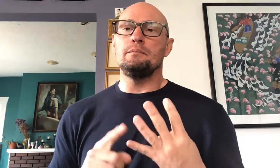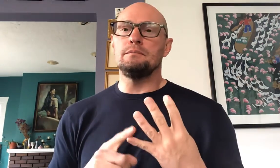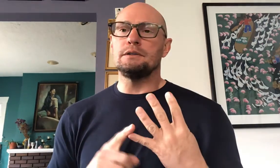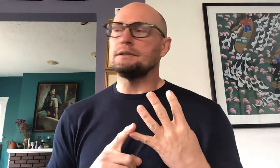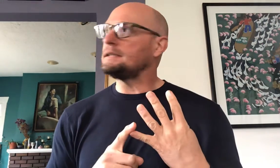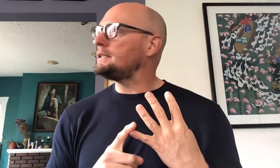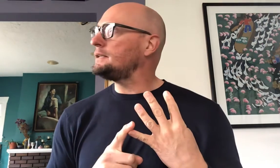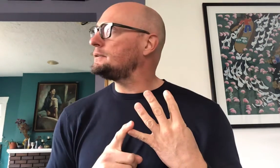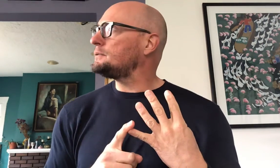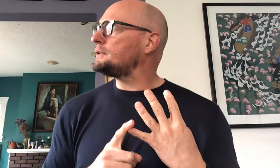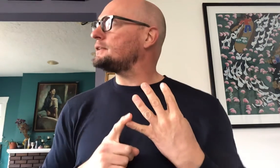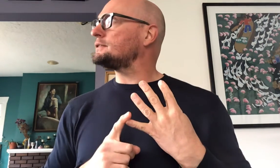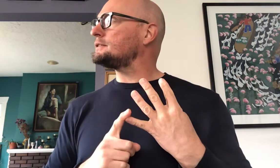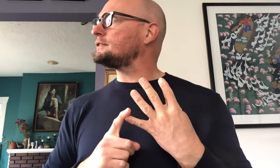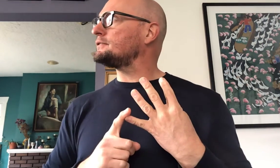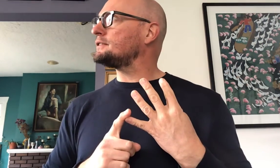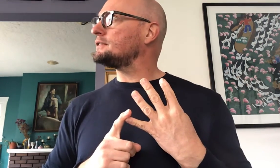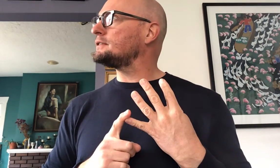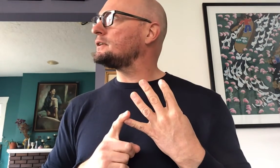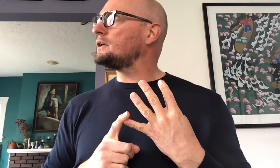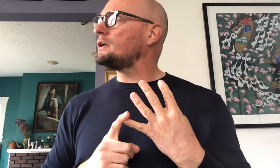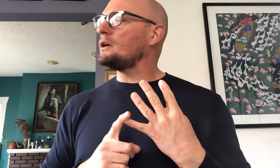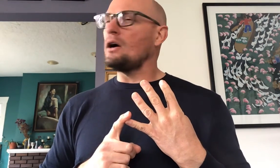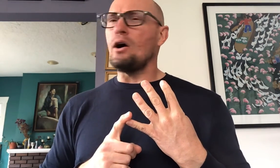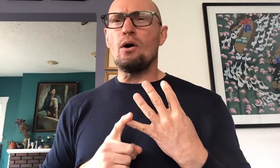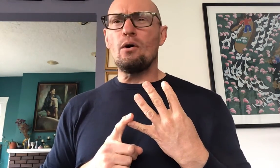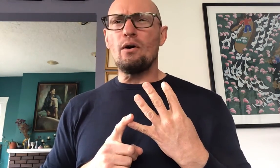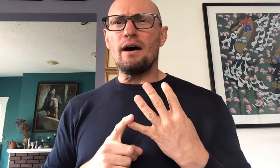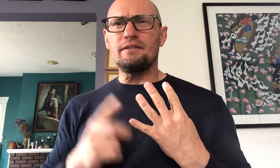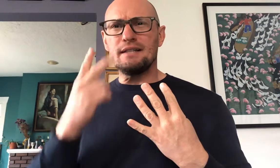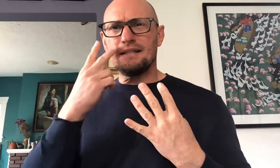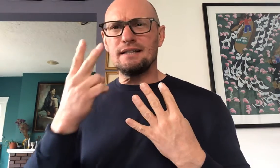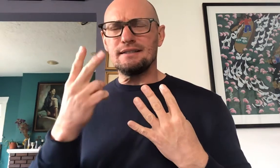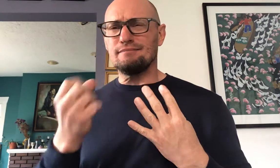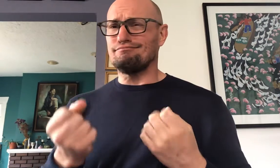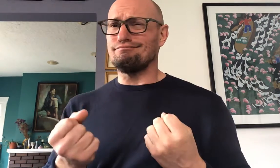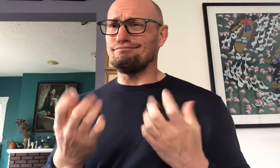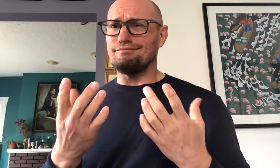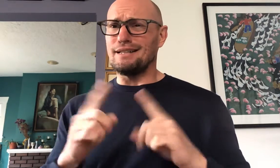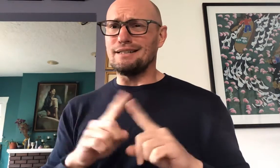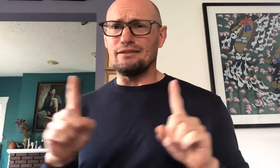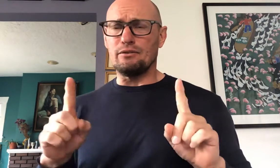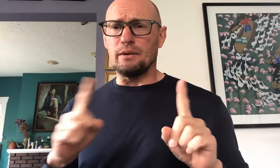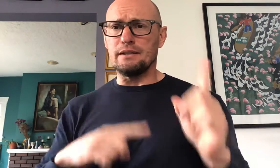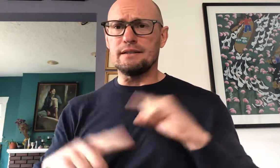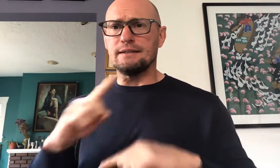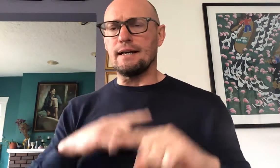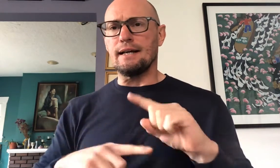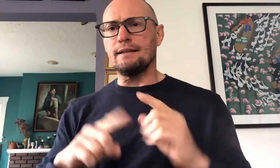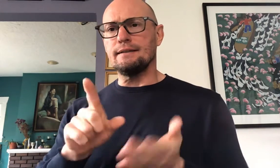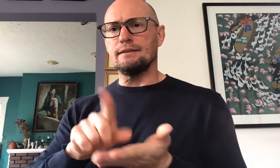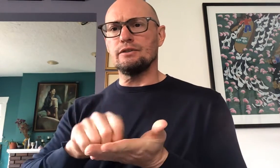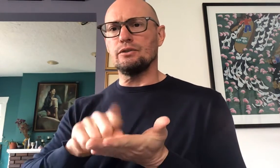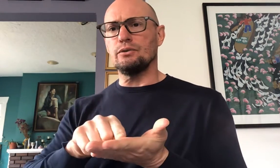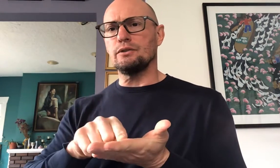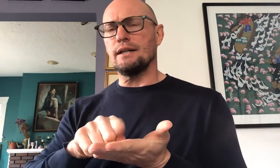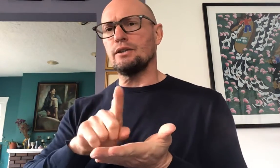let's see what else is different oh I've seen this many different ways to sign this is news like